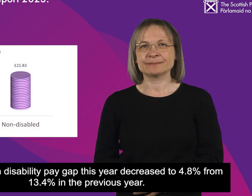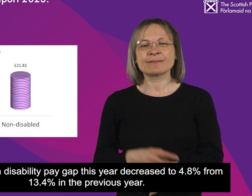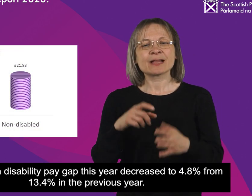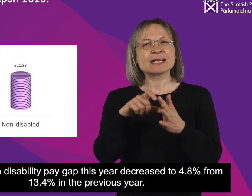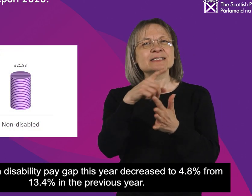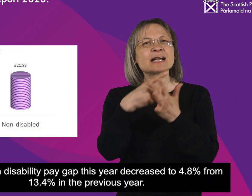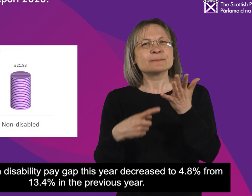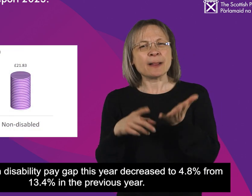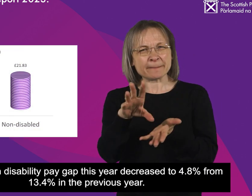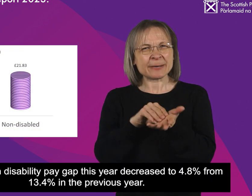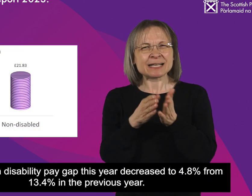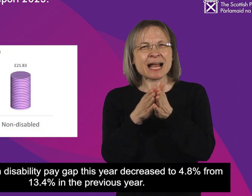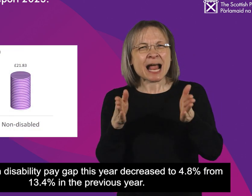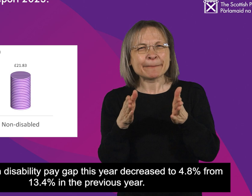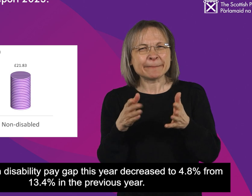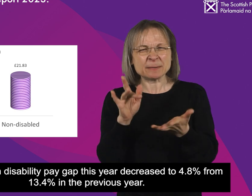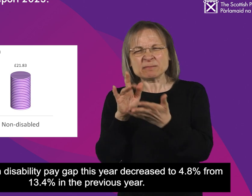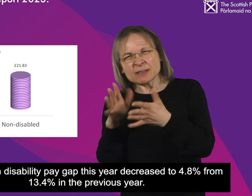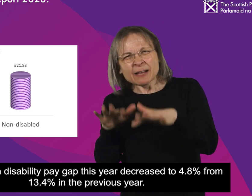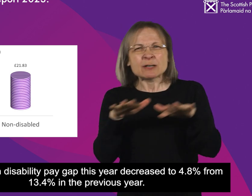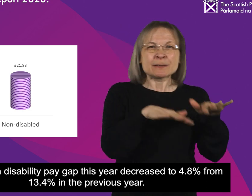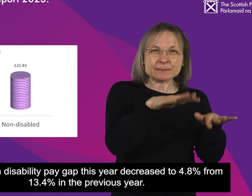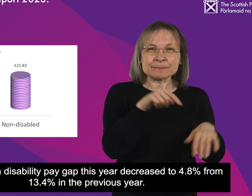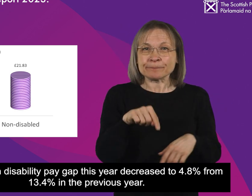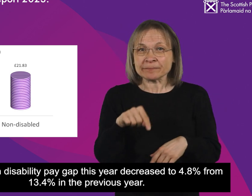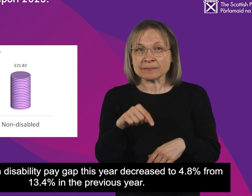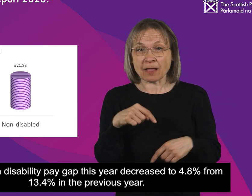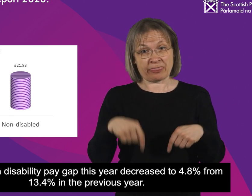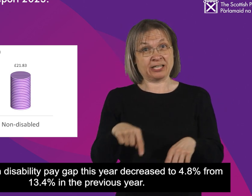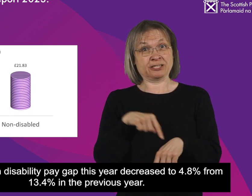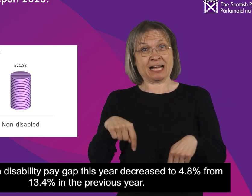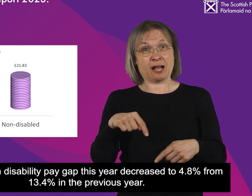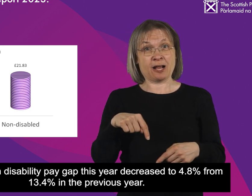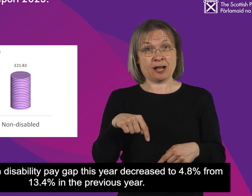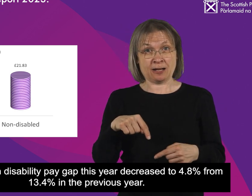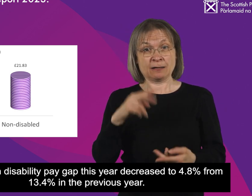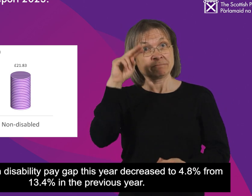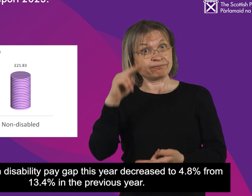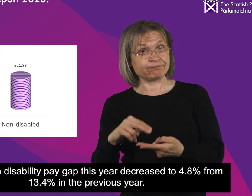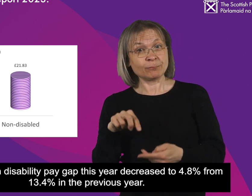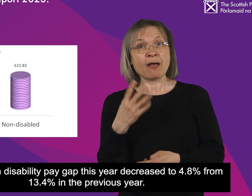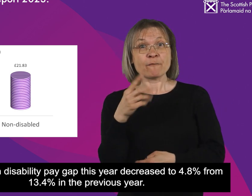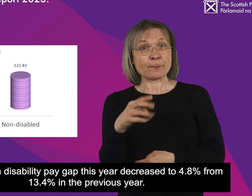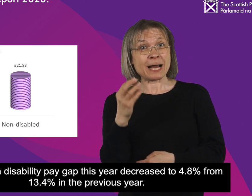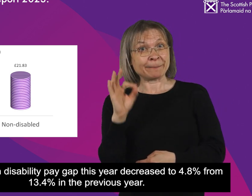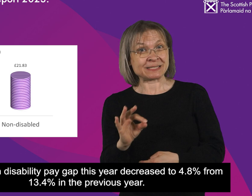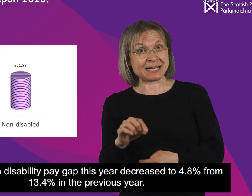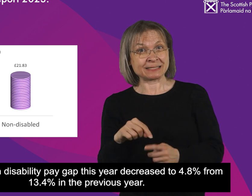The median disability pay gap decreased to 4.8% from 13.4% in the previous